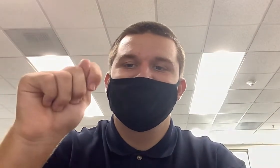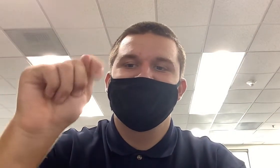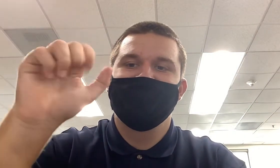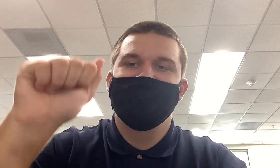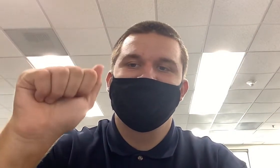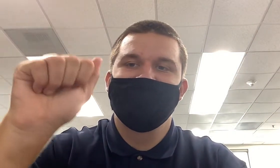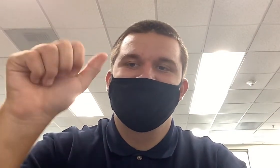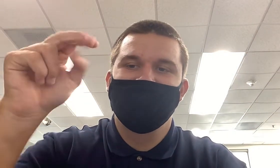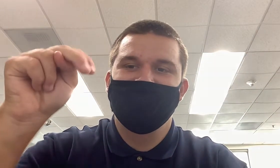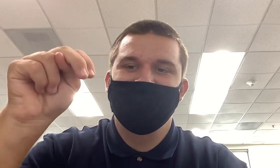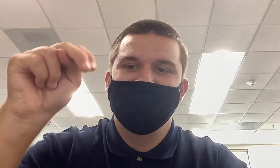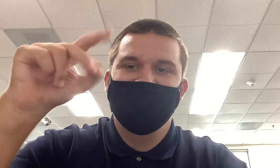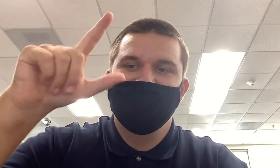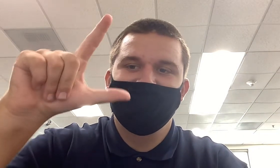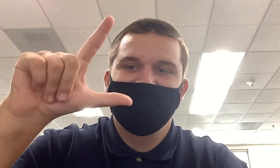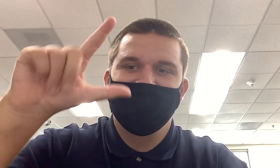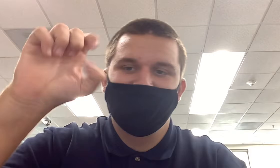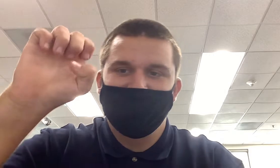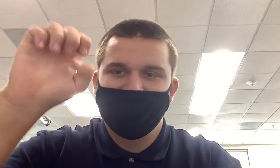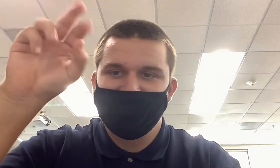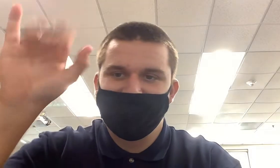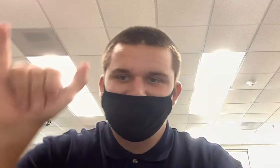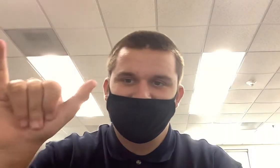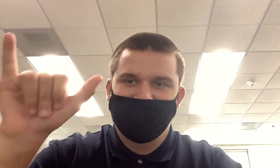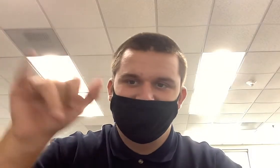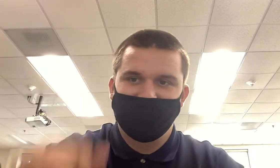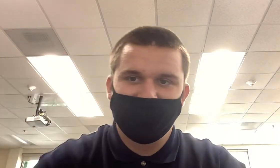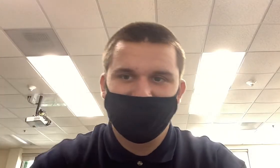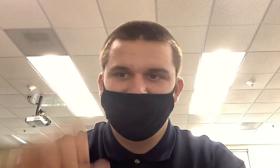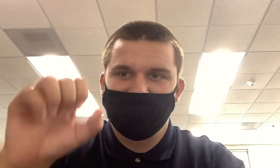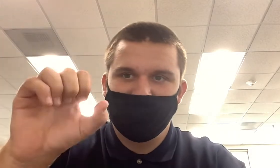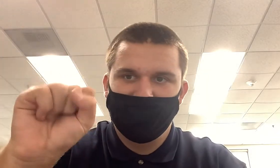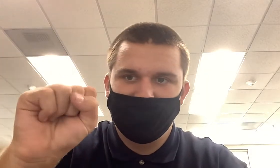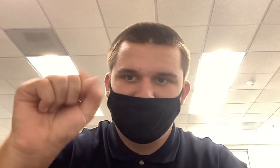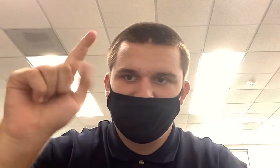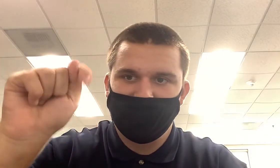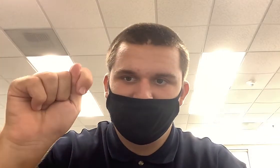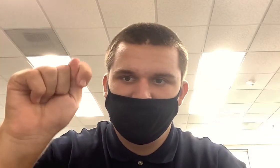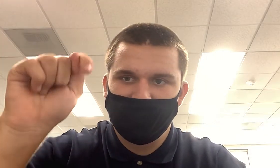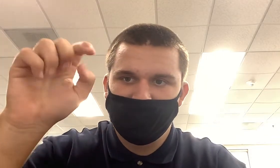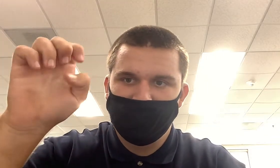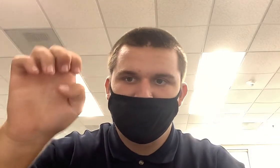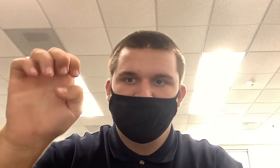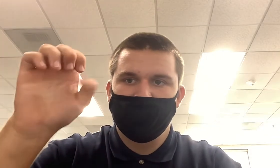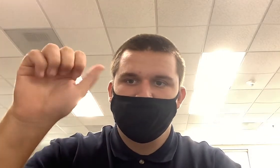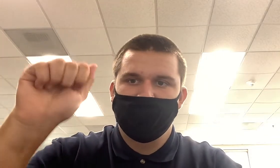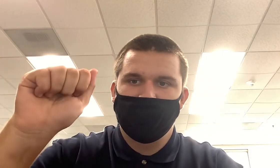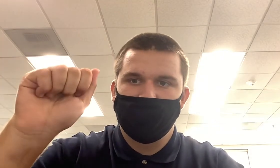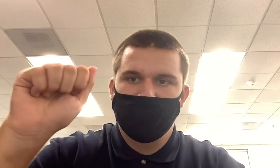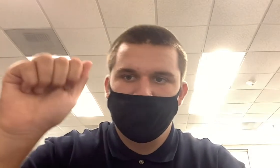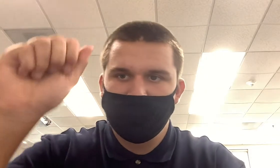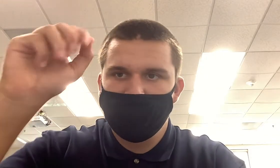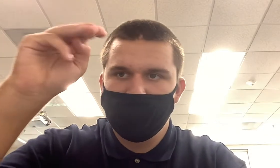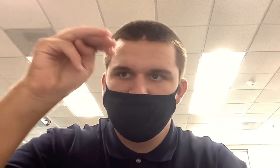There's no conjugations like Spanish. Okay. Do you need a pass? I mean, I think... No, I think probably okay. Okay.